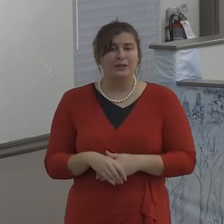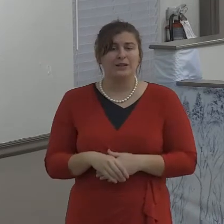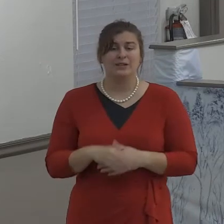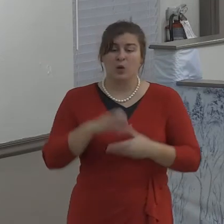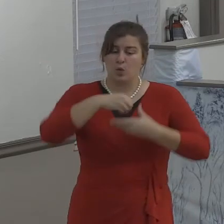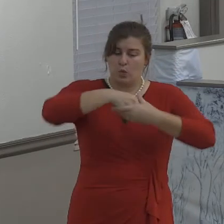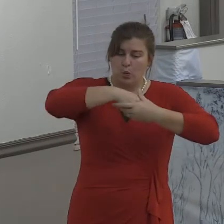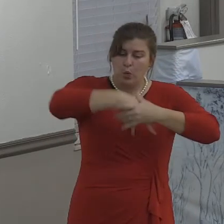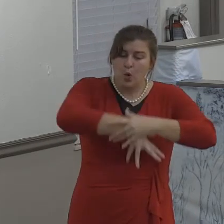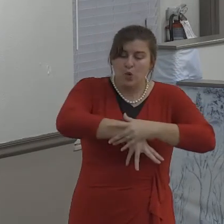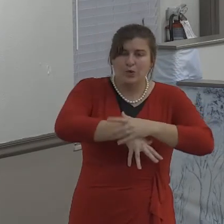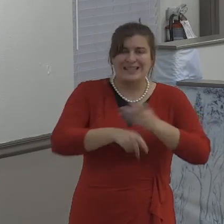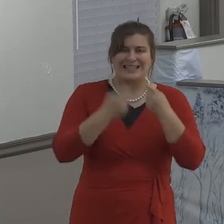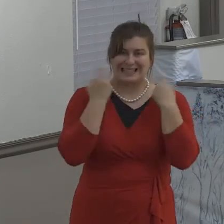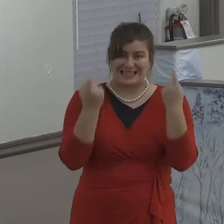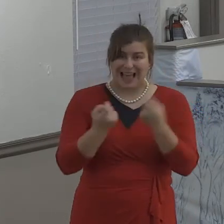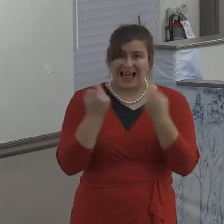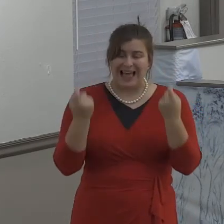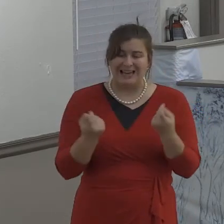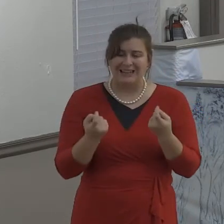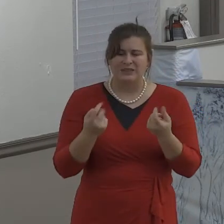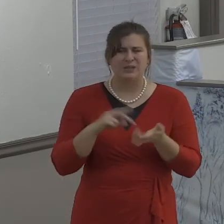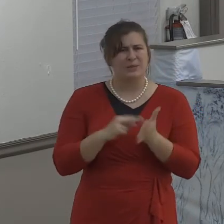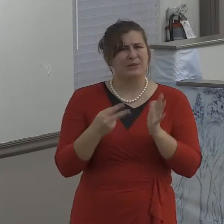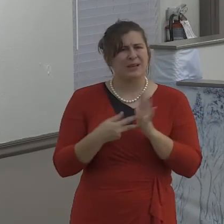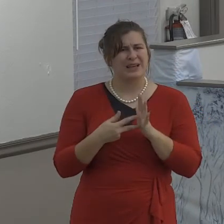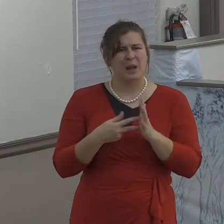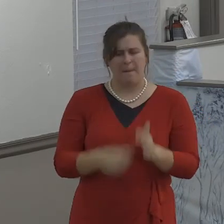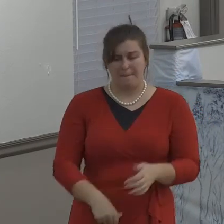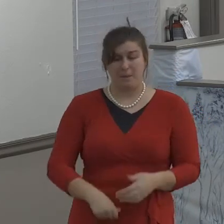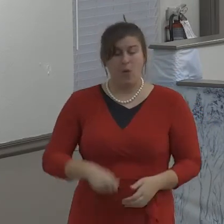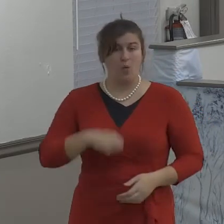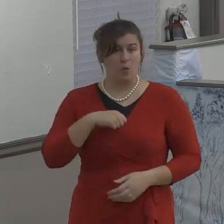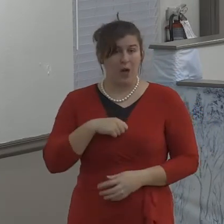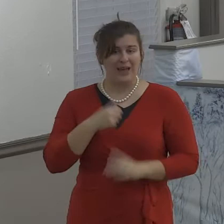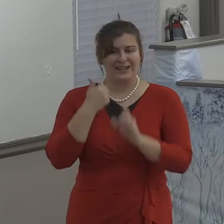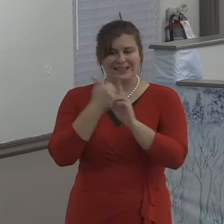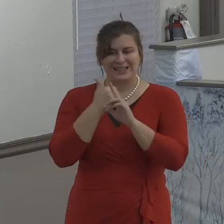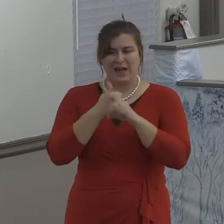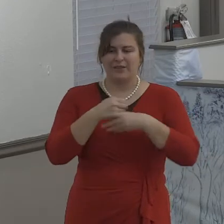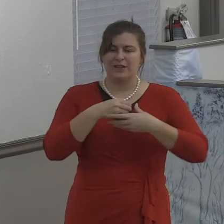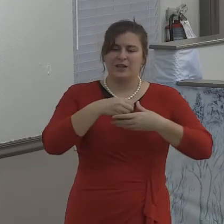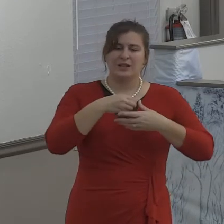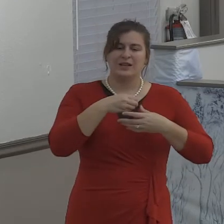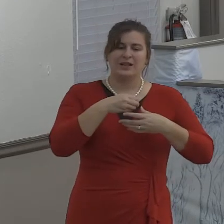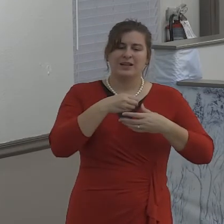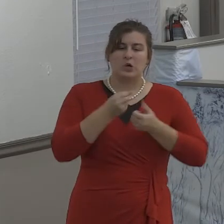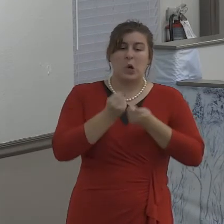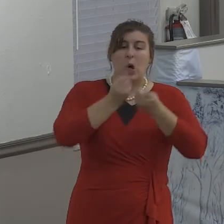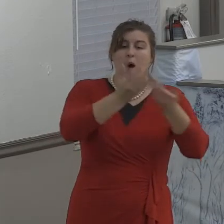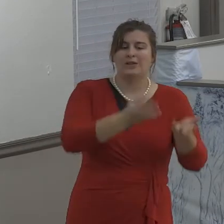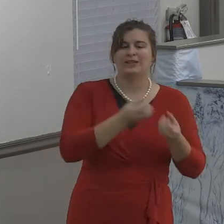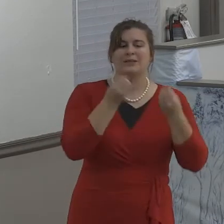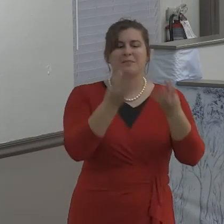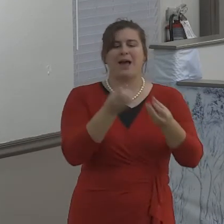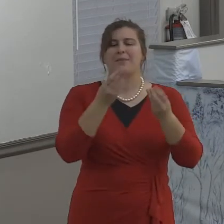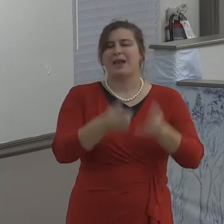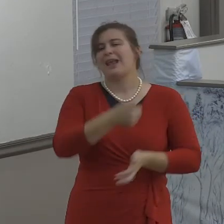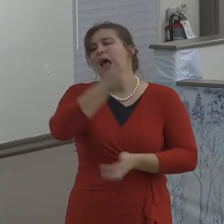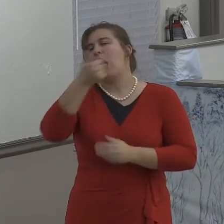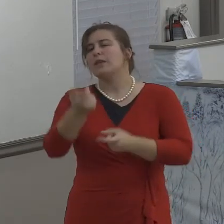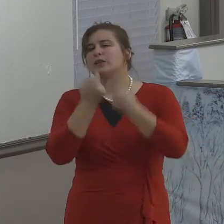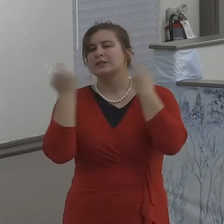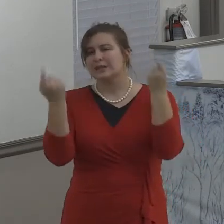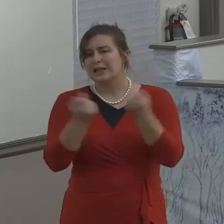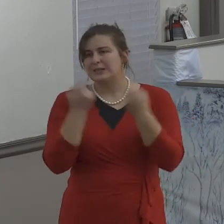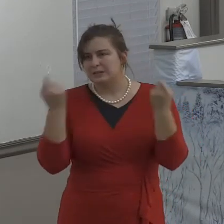say I'm sorry. To ever admit that they could possibly have been wrong.